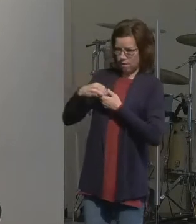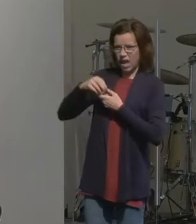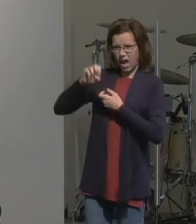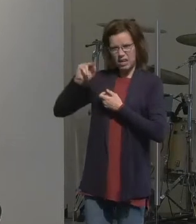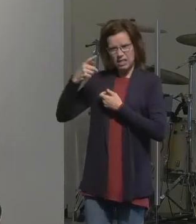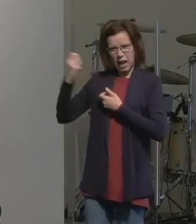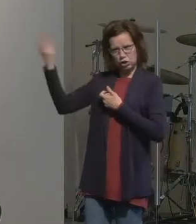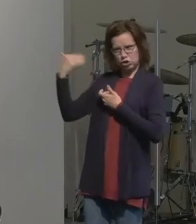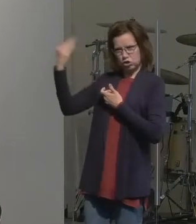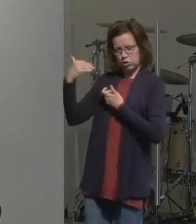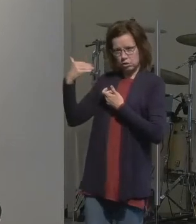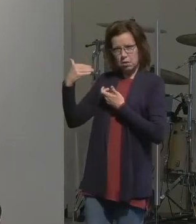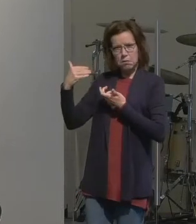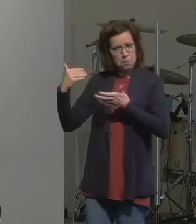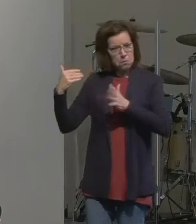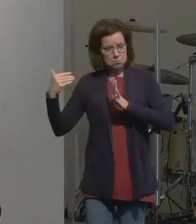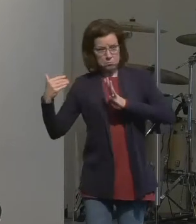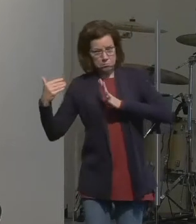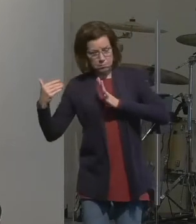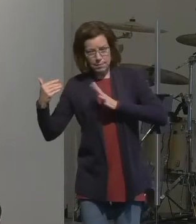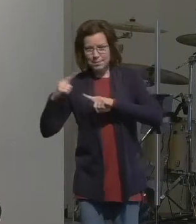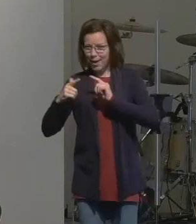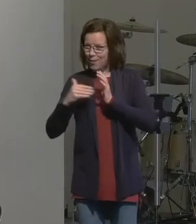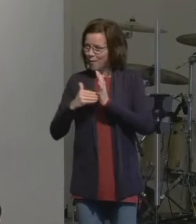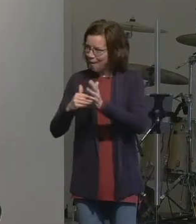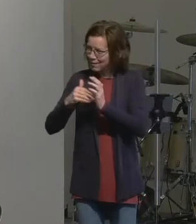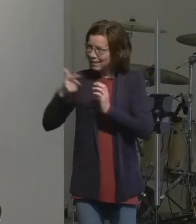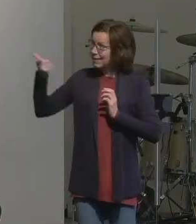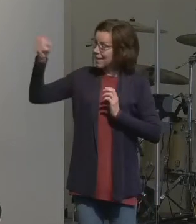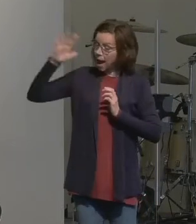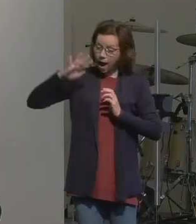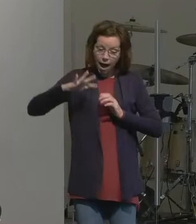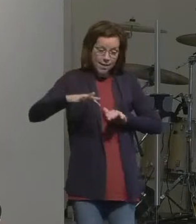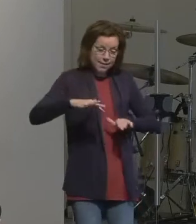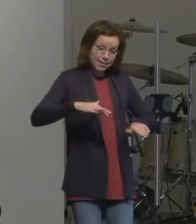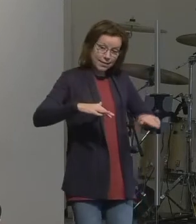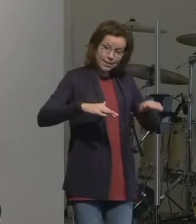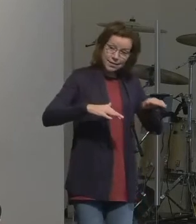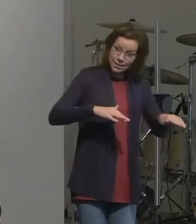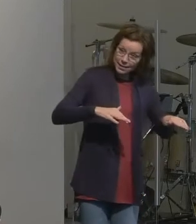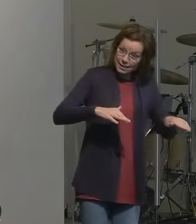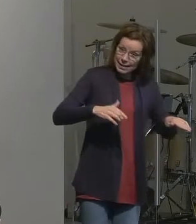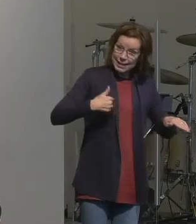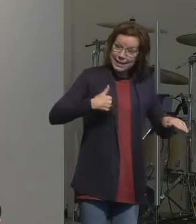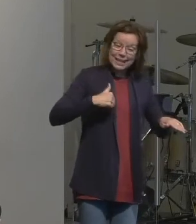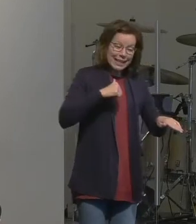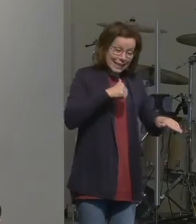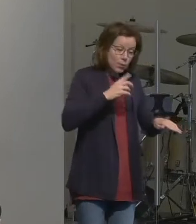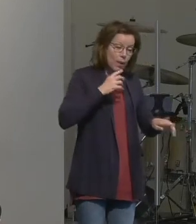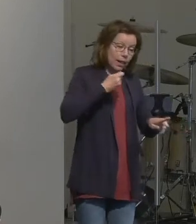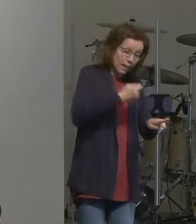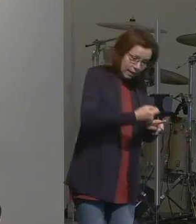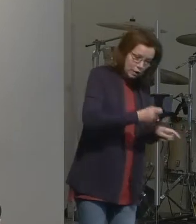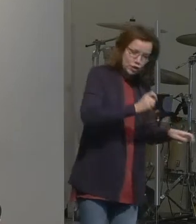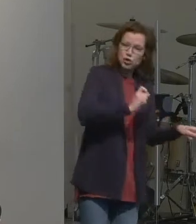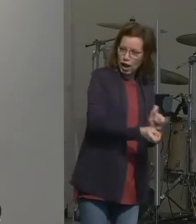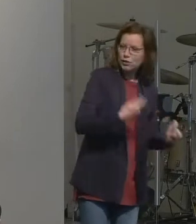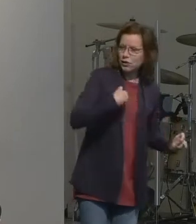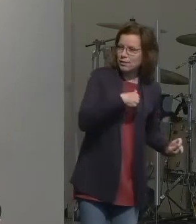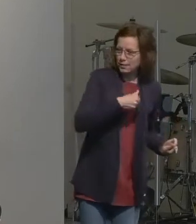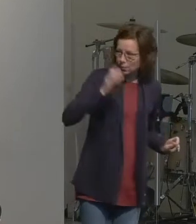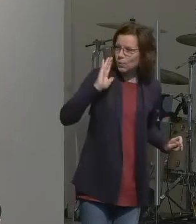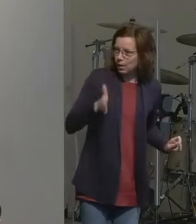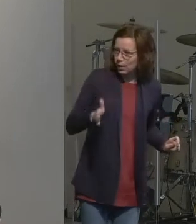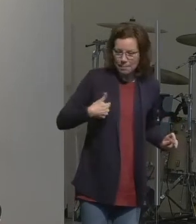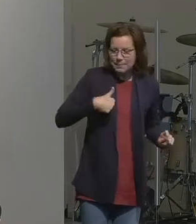The problem with that is most of the time when God engages us, he doesn't leave us where he found us, which means when we